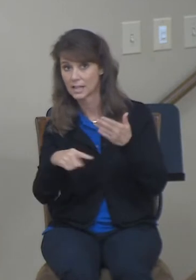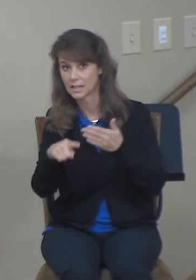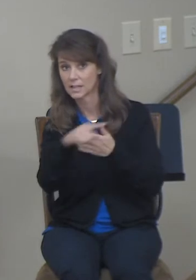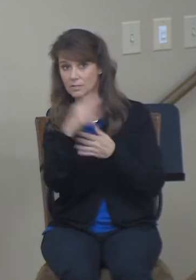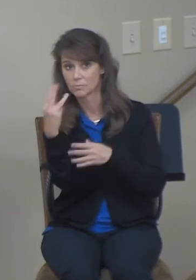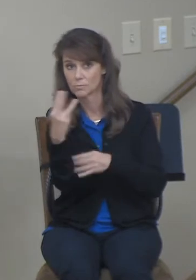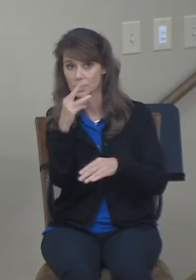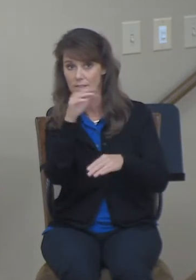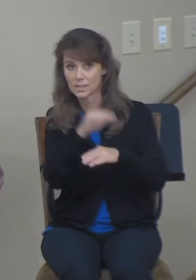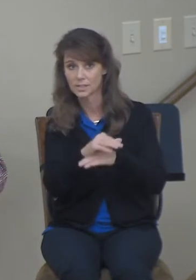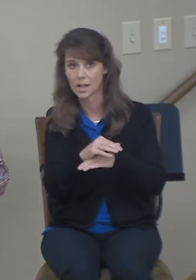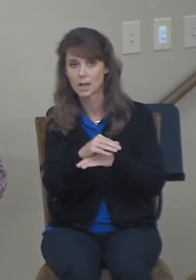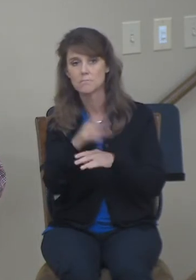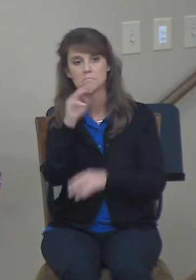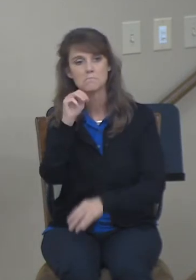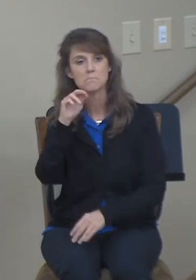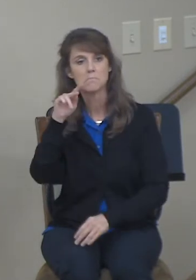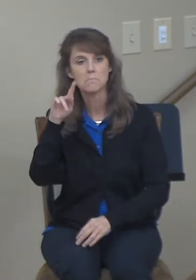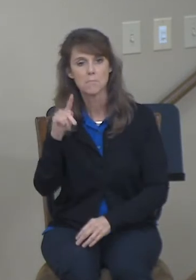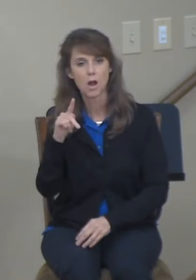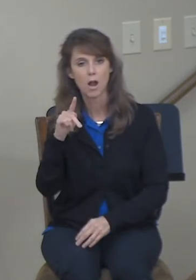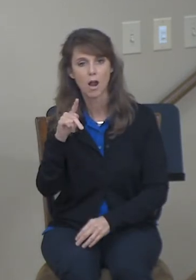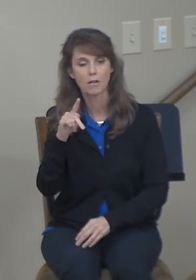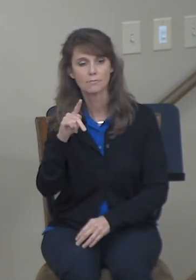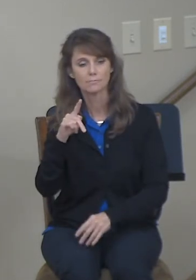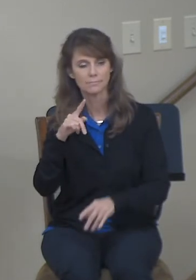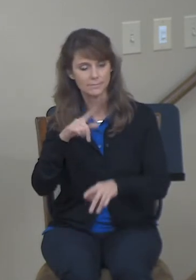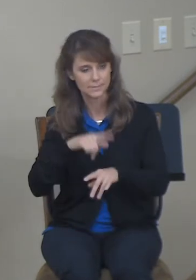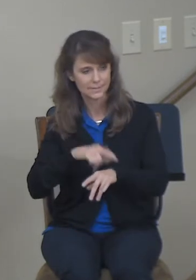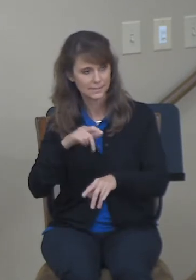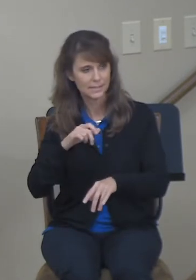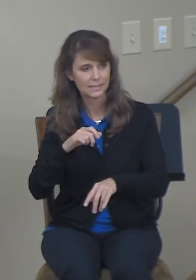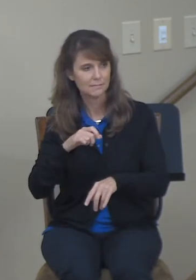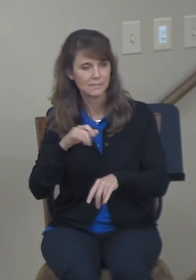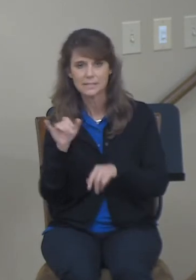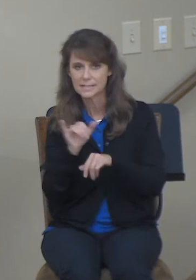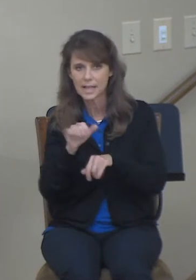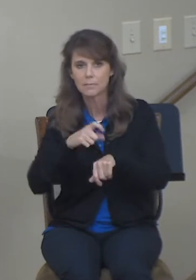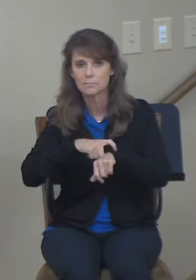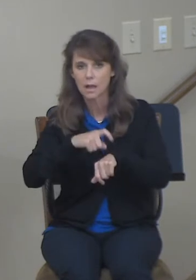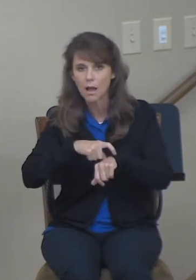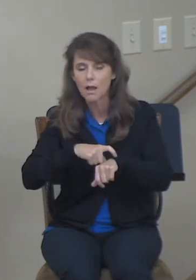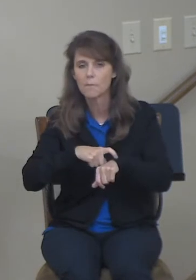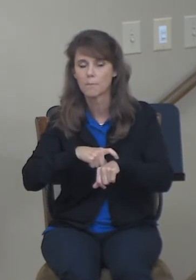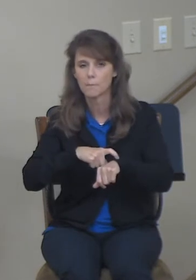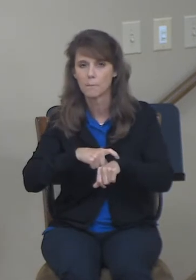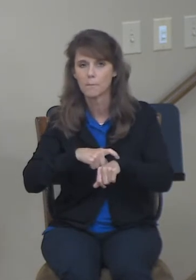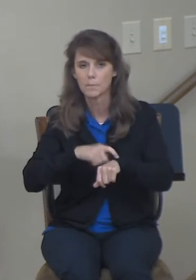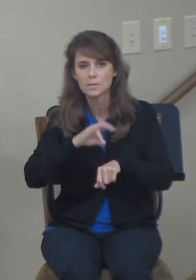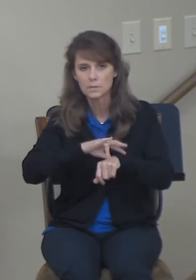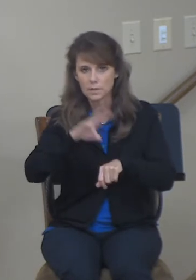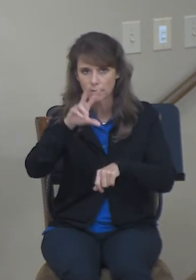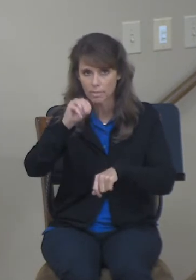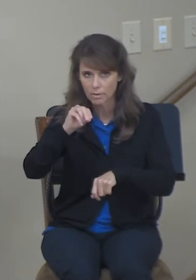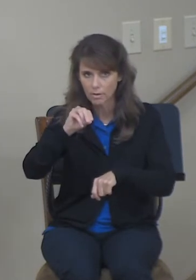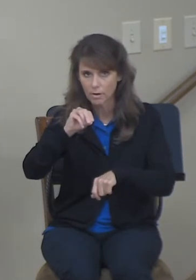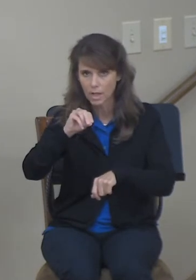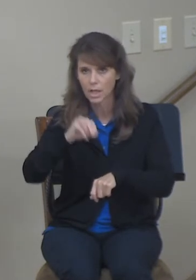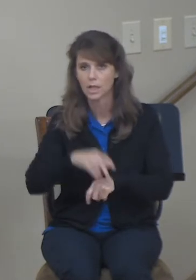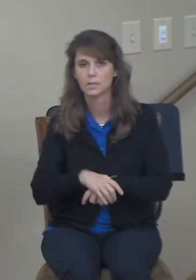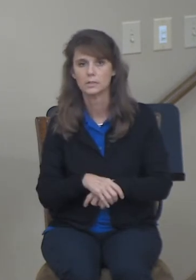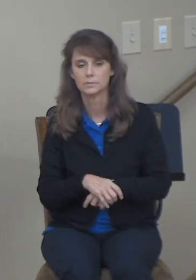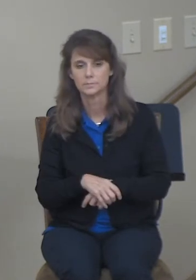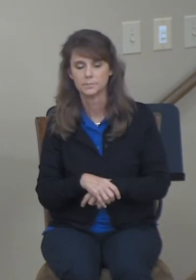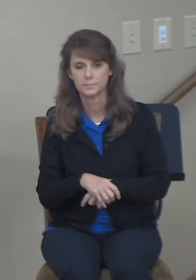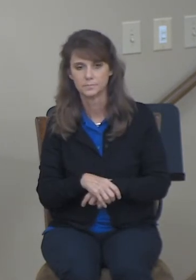Mark will continue this same class time in this same format and with some additional, for some